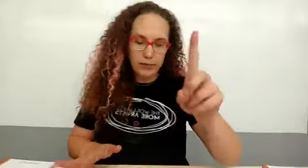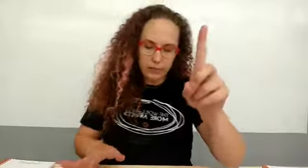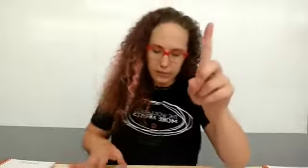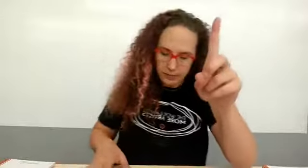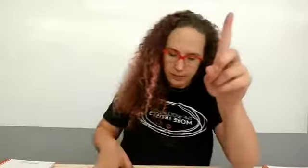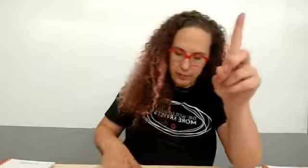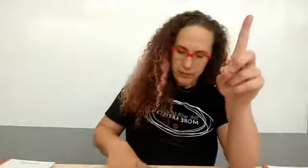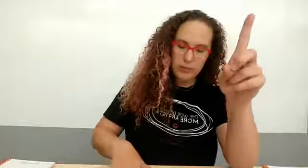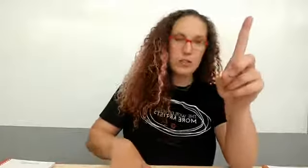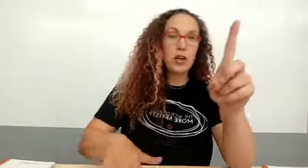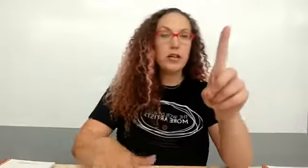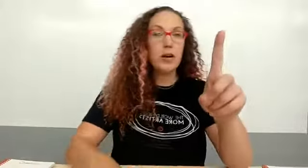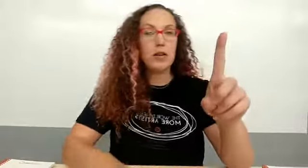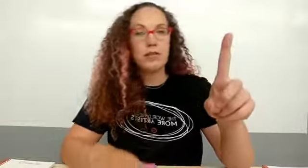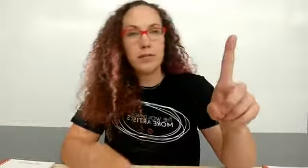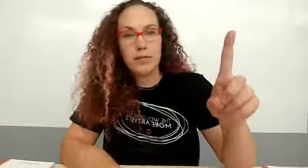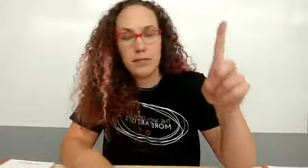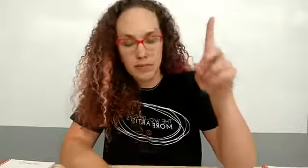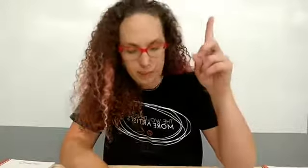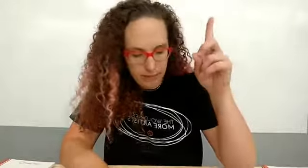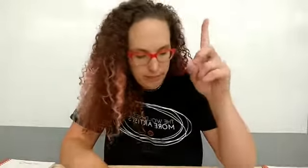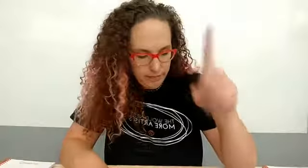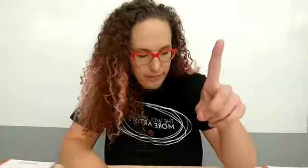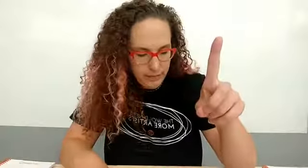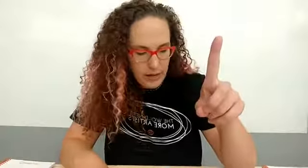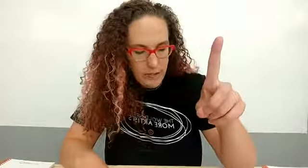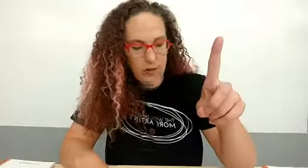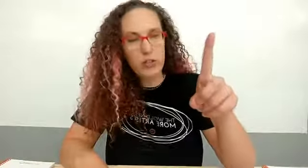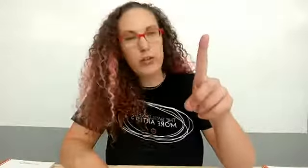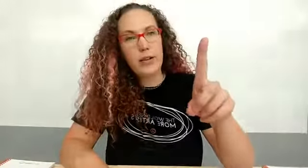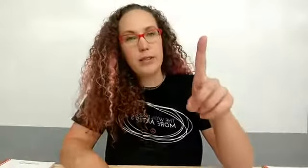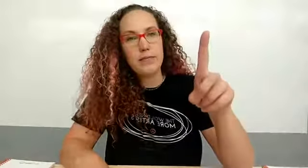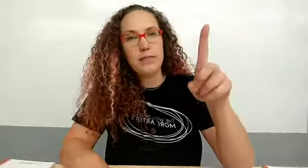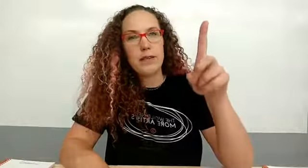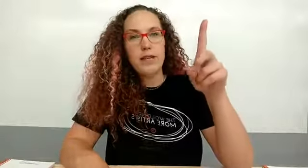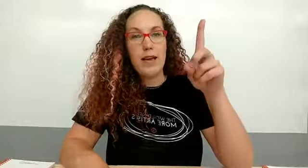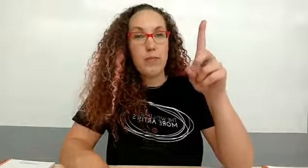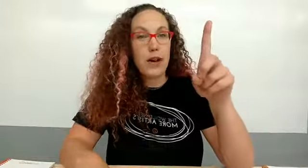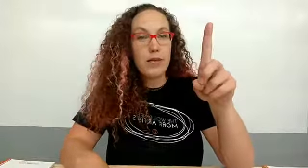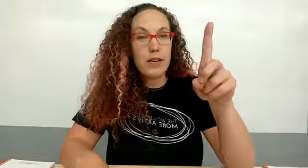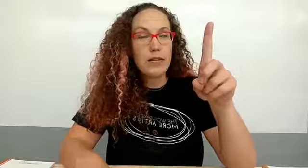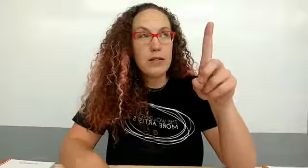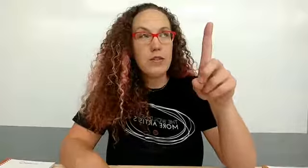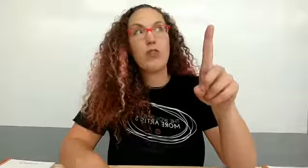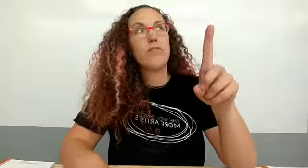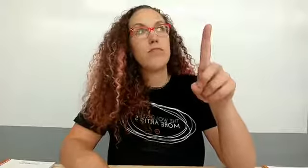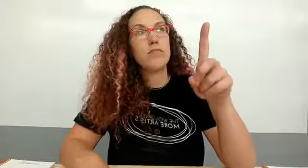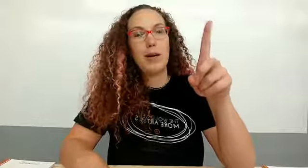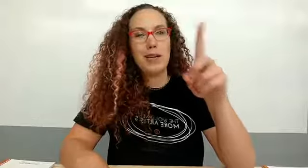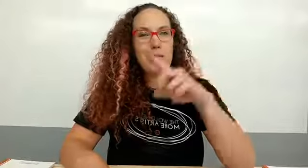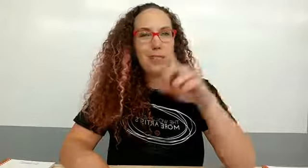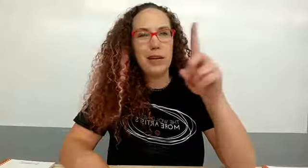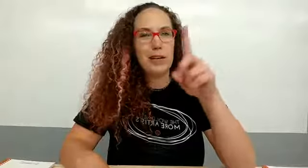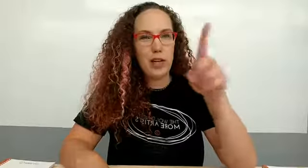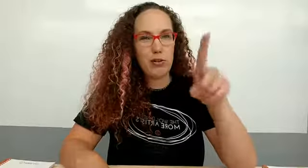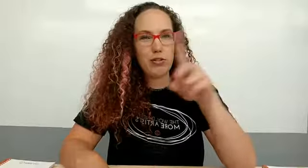starting tomorrow i'm going to create a private no public but closed